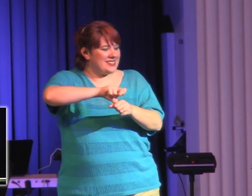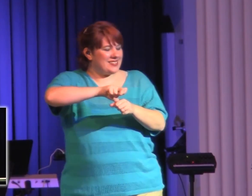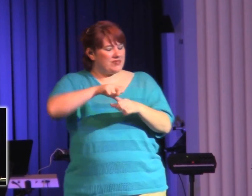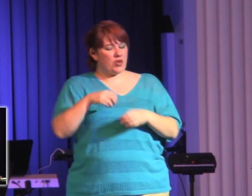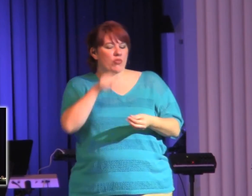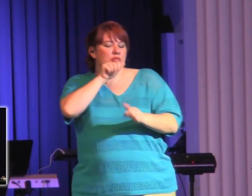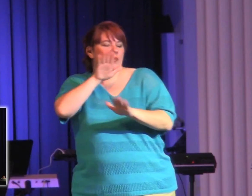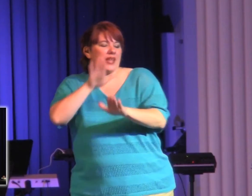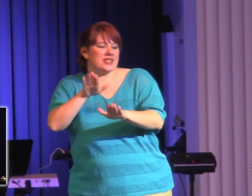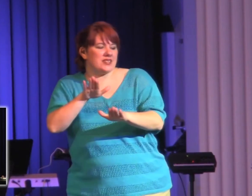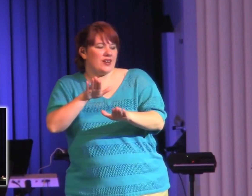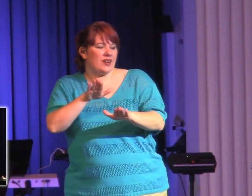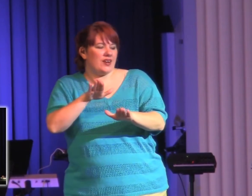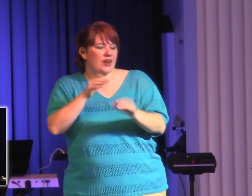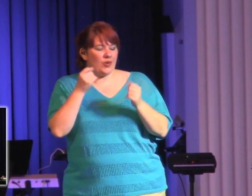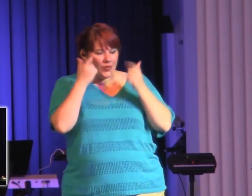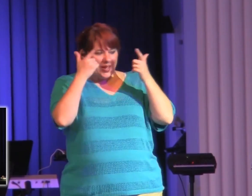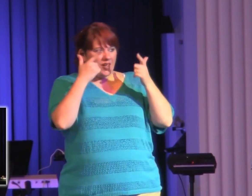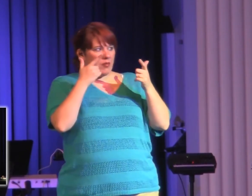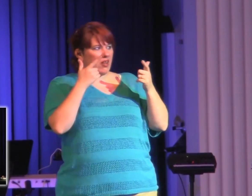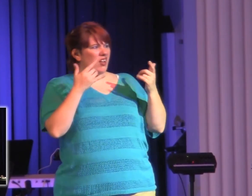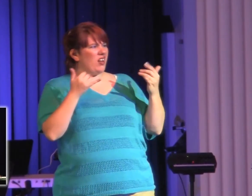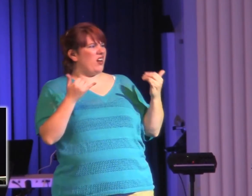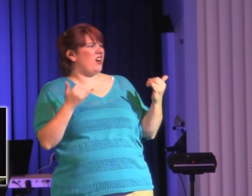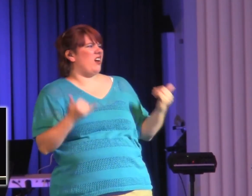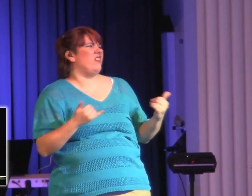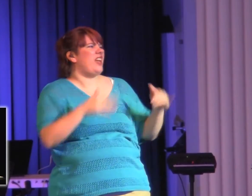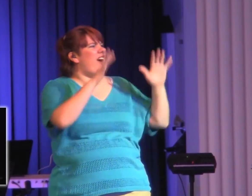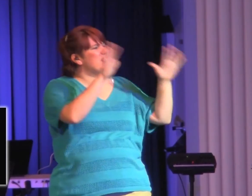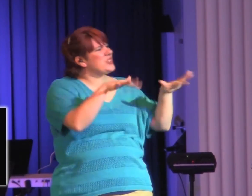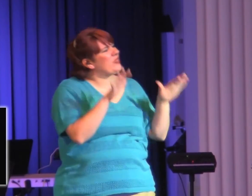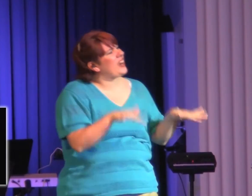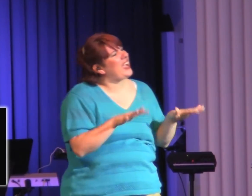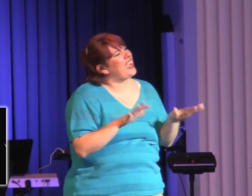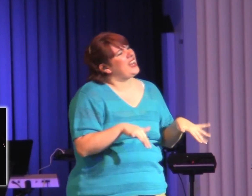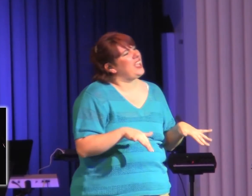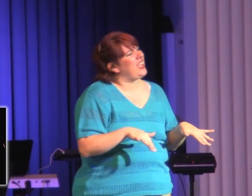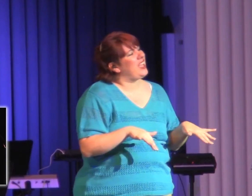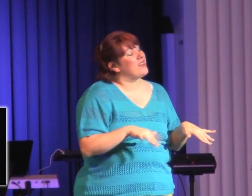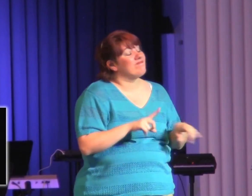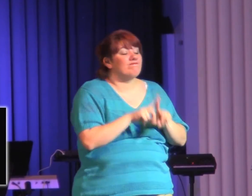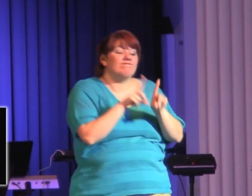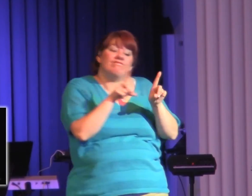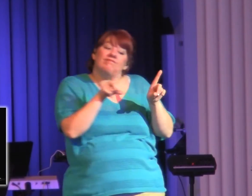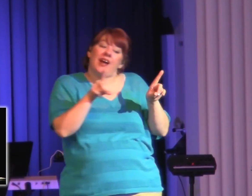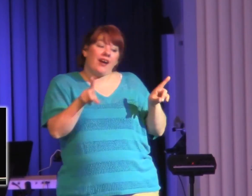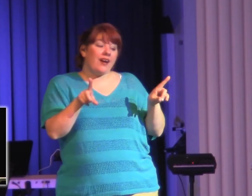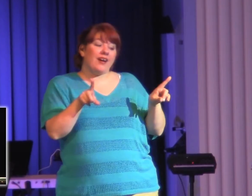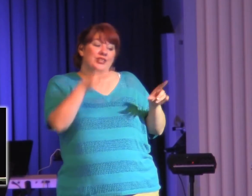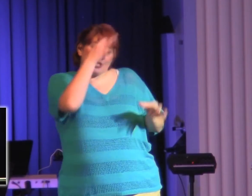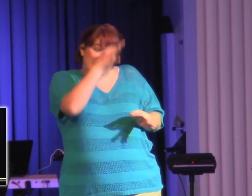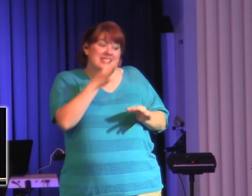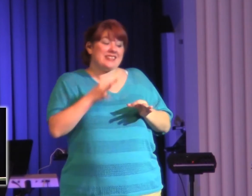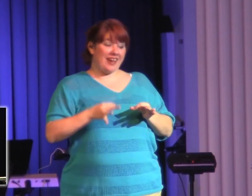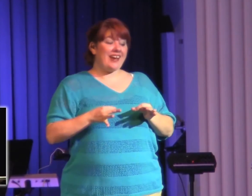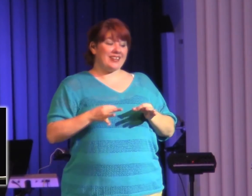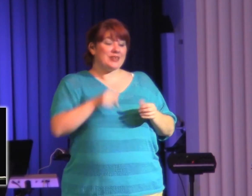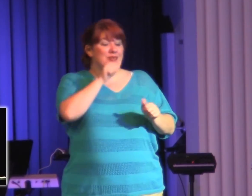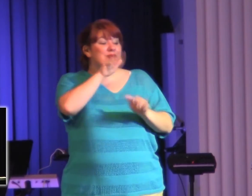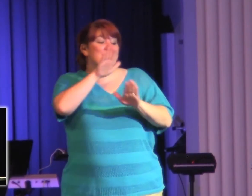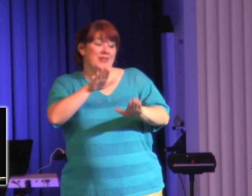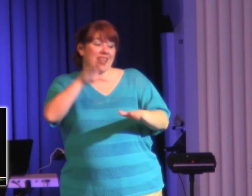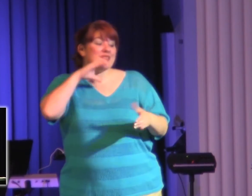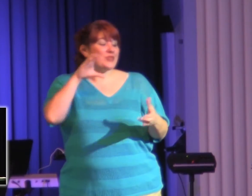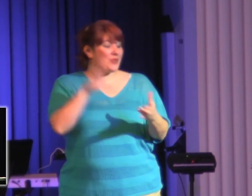All the more reason to do it. Anyway, it's getting convicting. But the thing is,